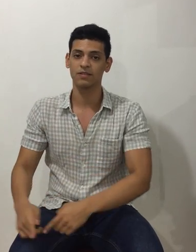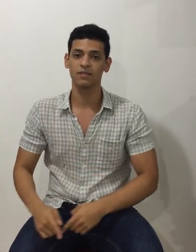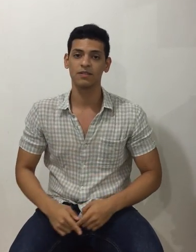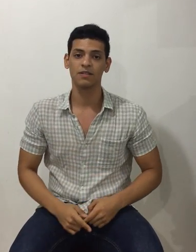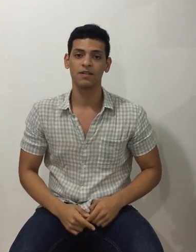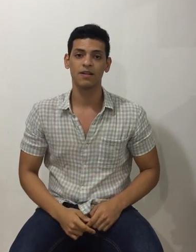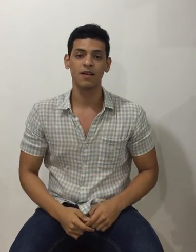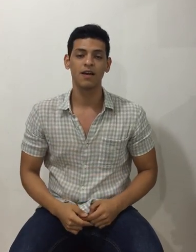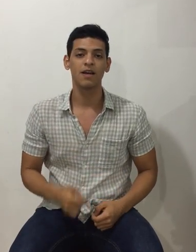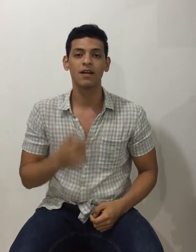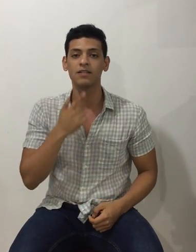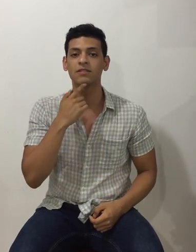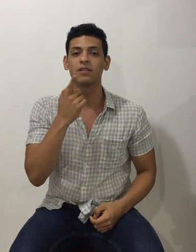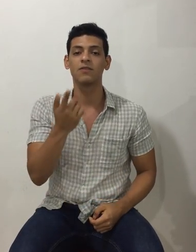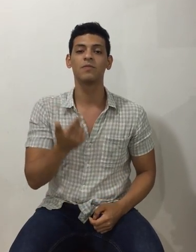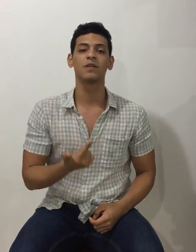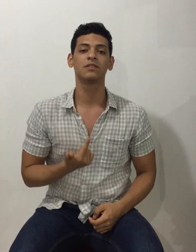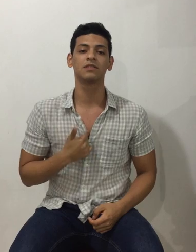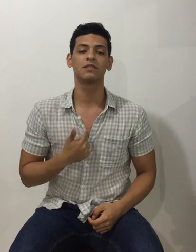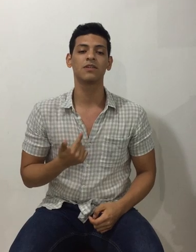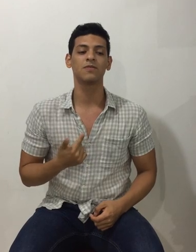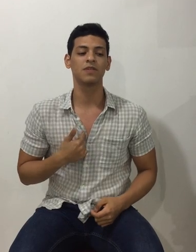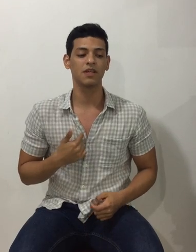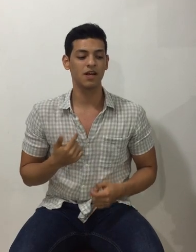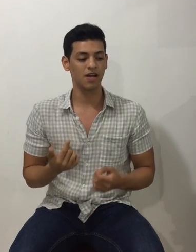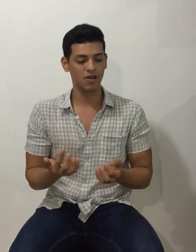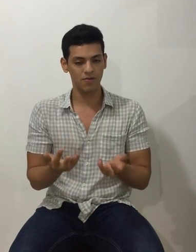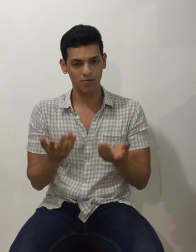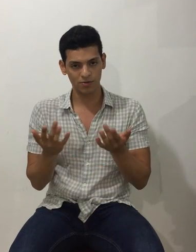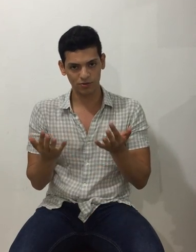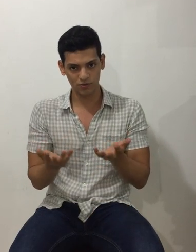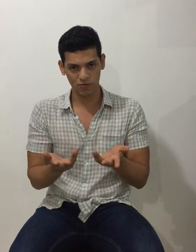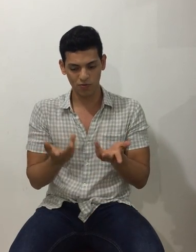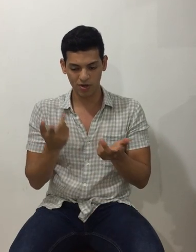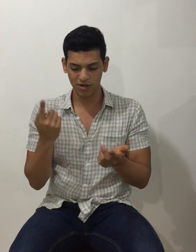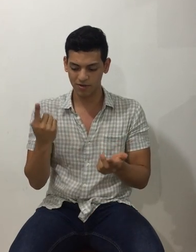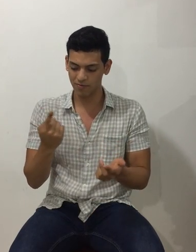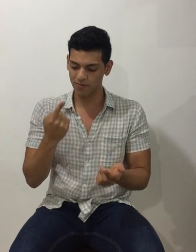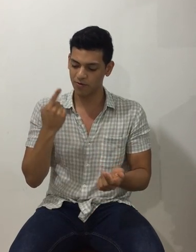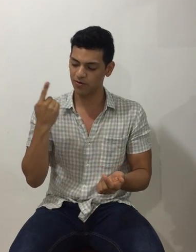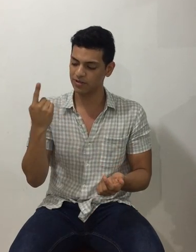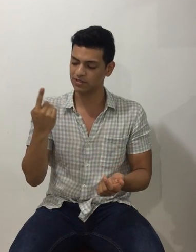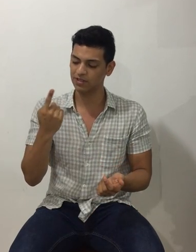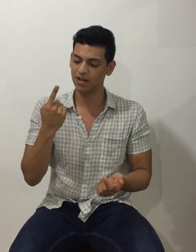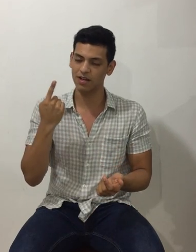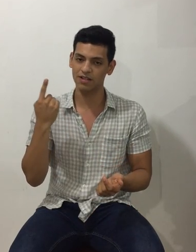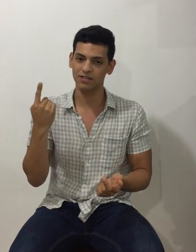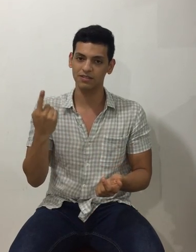I'd tell myself that I was waiting for a sign.